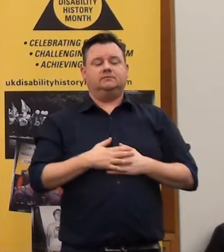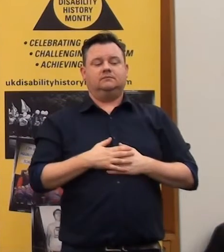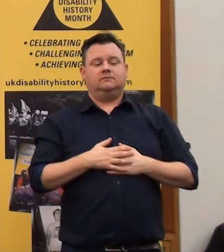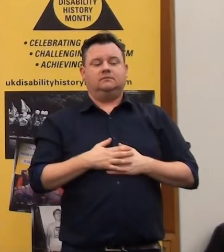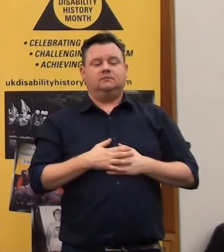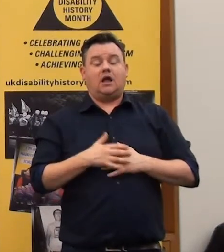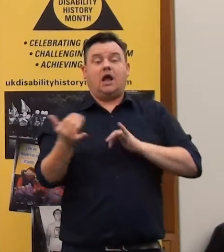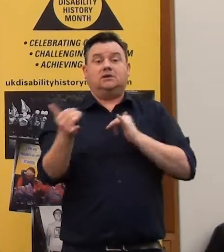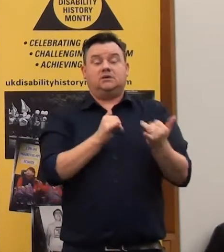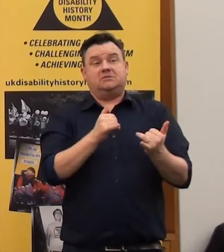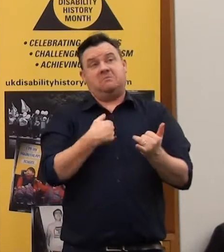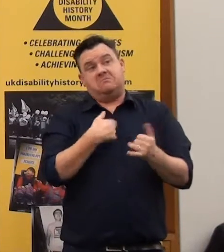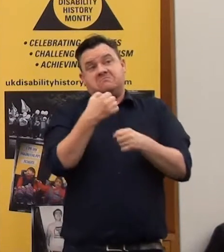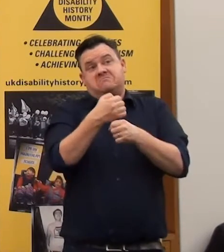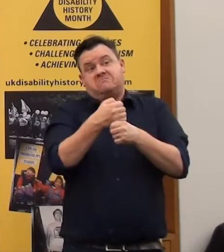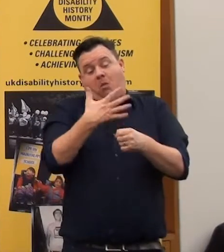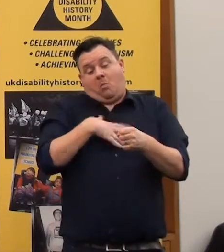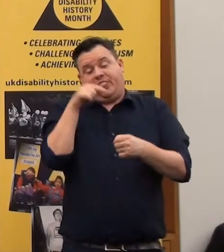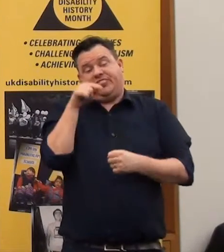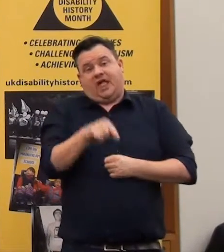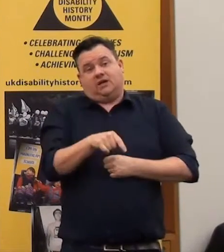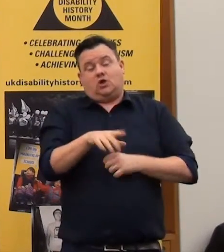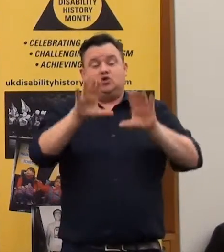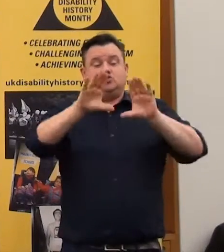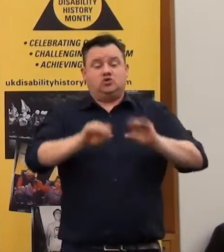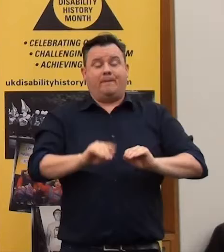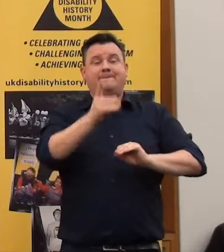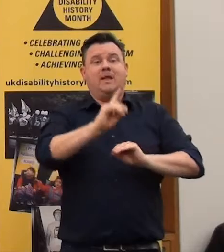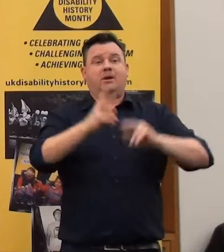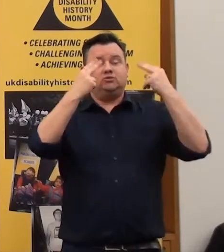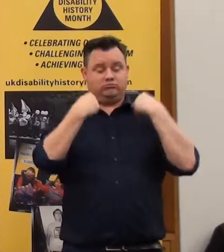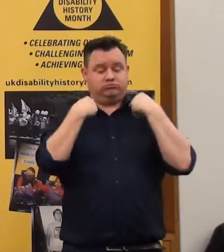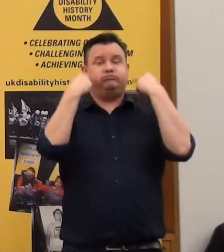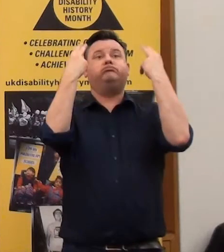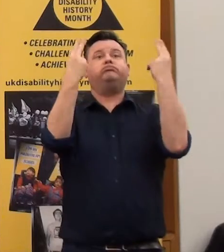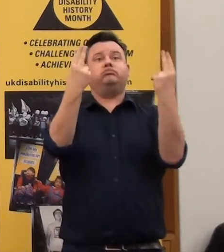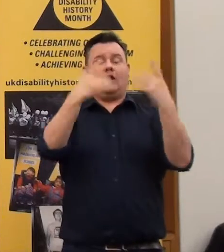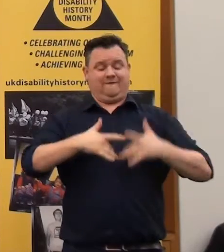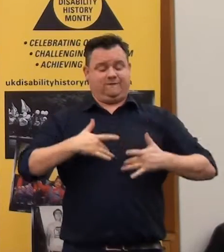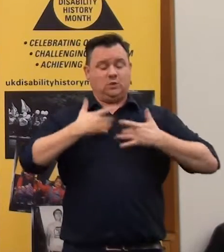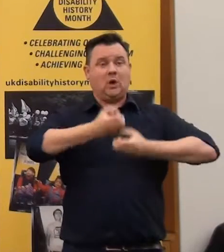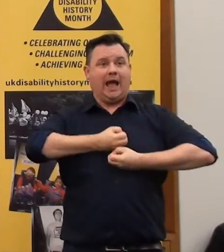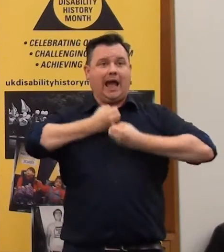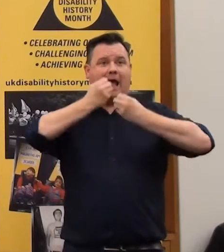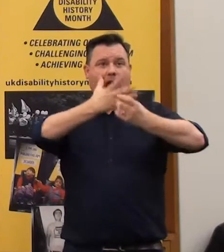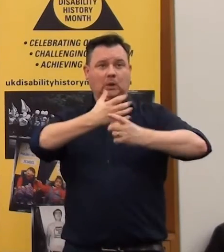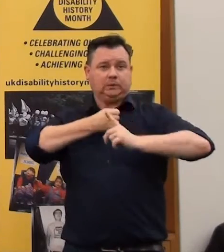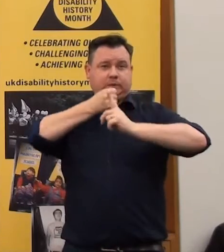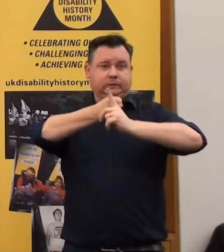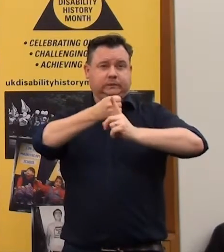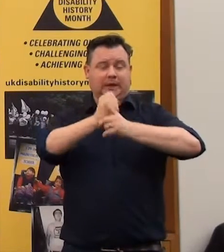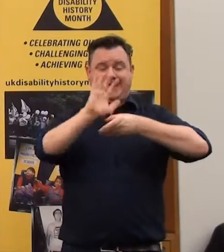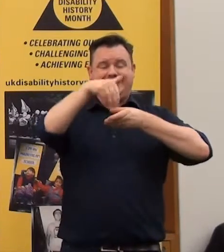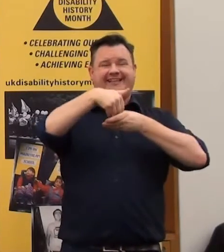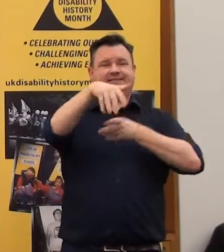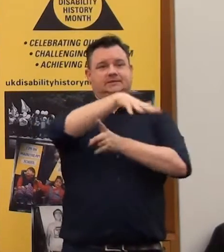think that's what they want, that's what this is all about, to prevent people standing up and articulating their views and participating in society